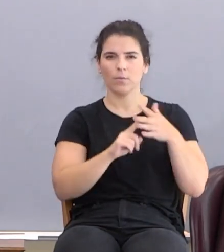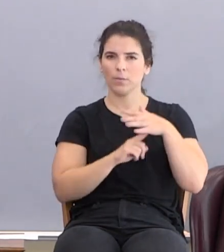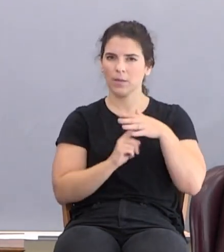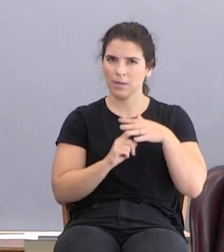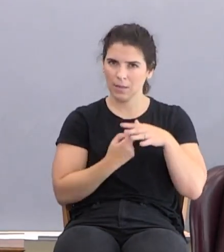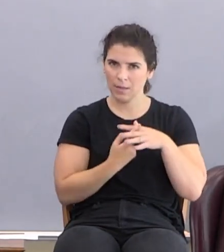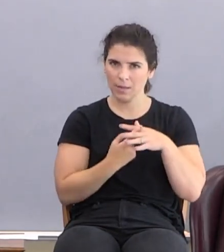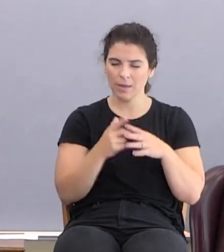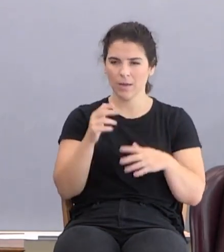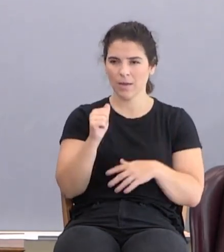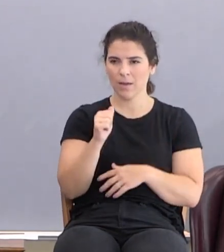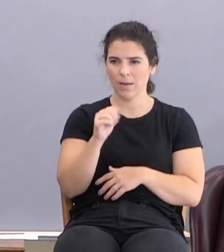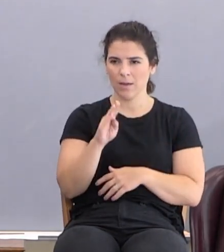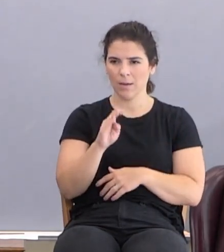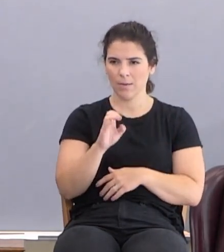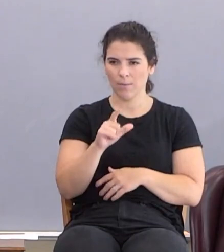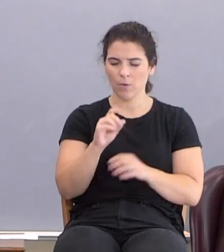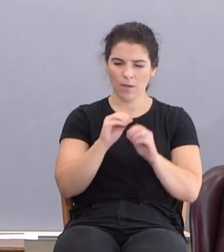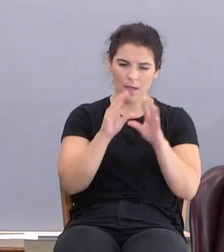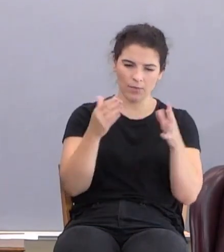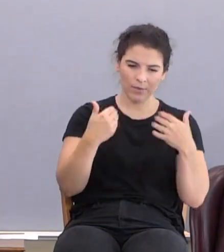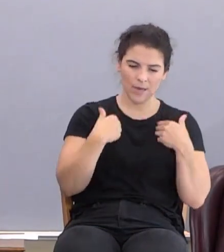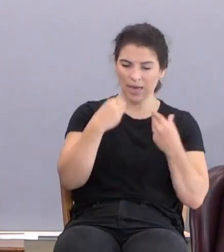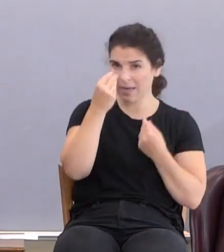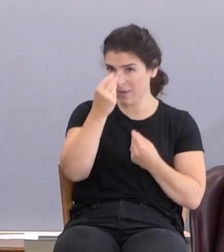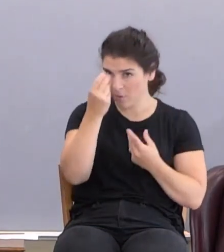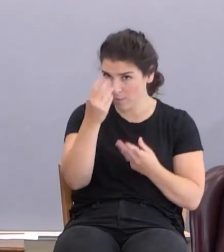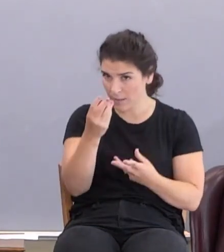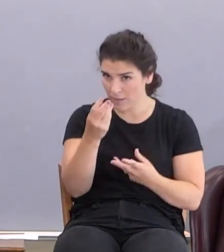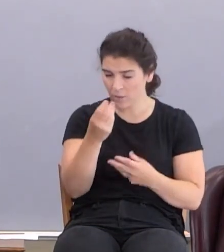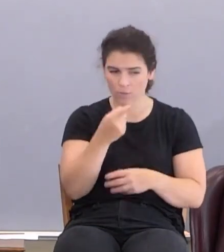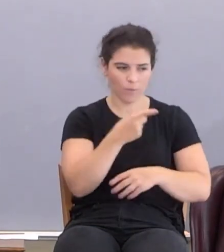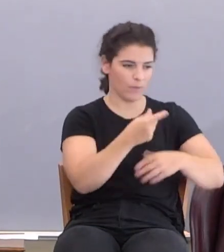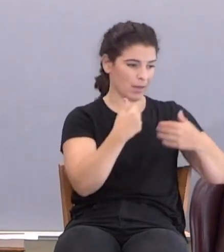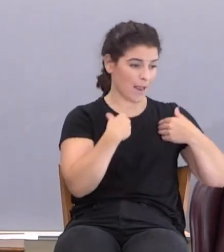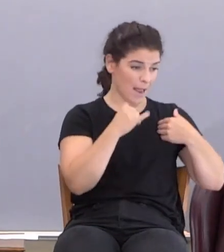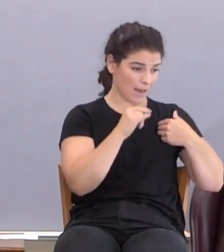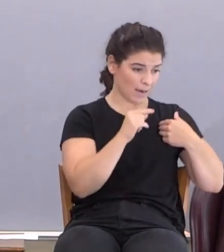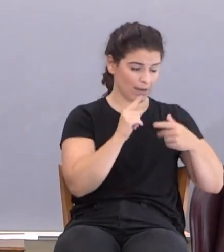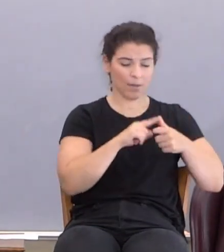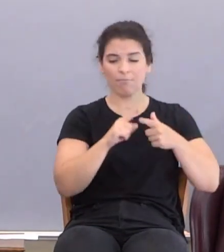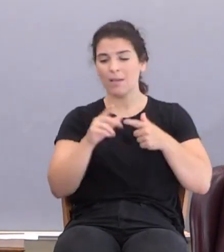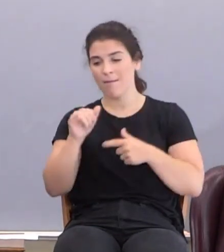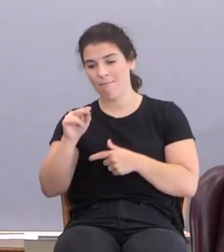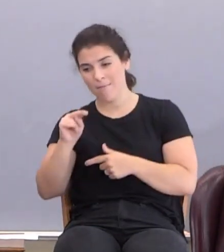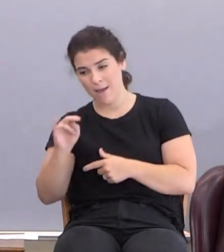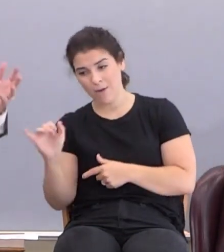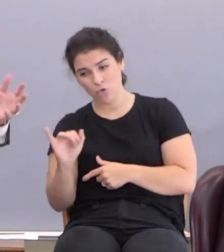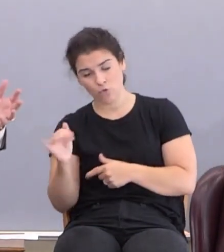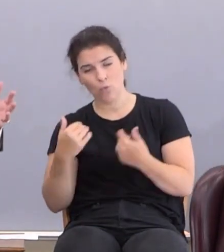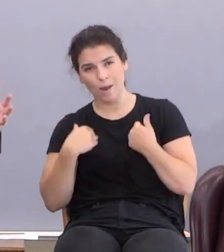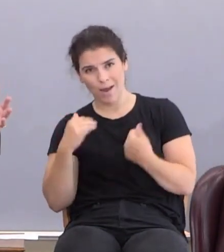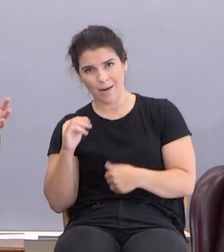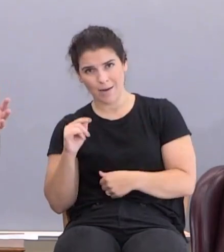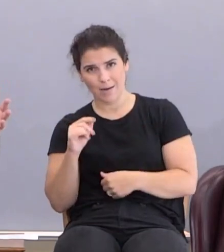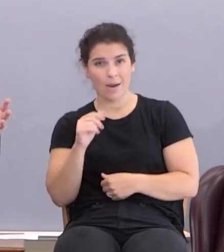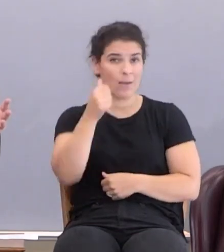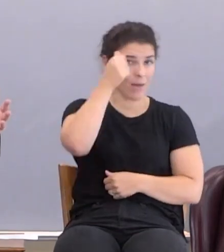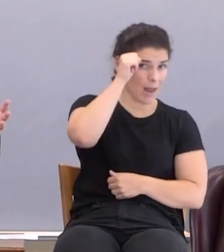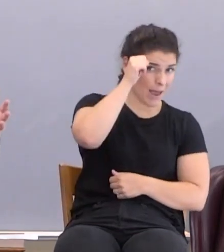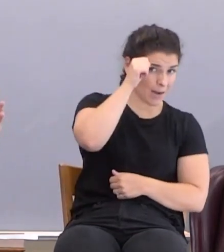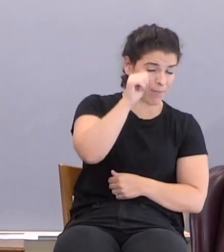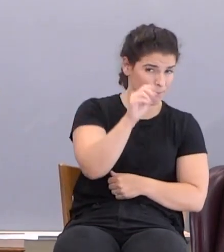Abel obviously had some information. Well, if he had it, then Cain had it. And if he had it and Cain had it, Adam and Eve and all the rest of the family had it.